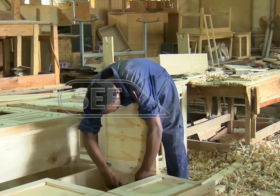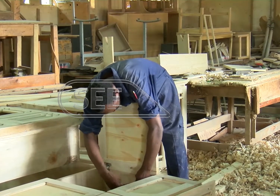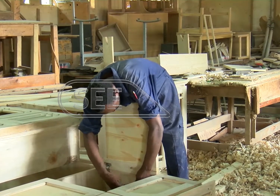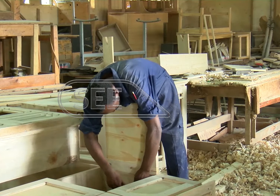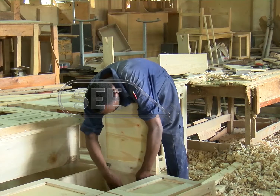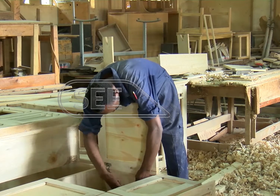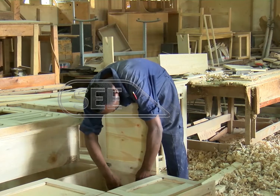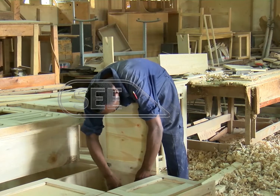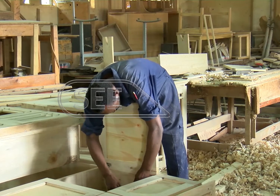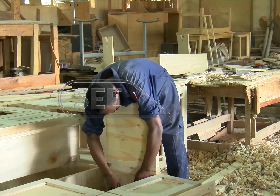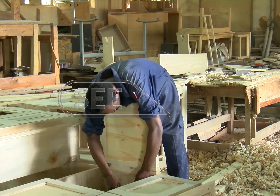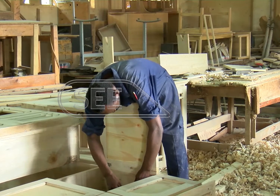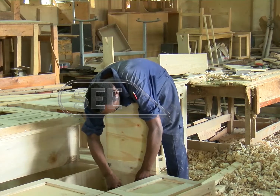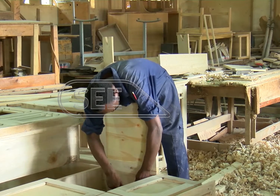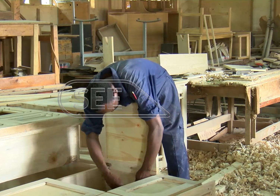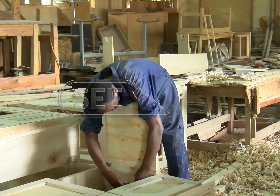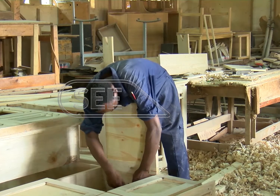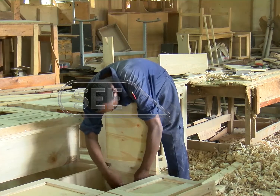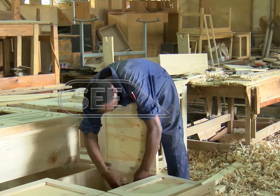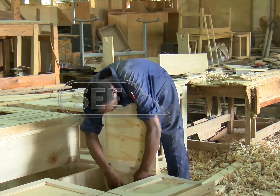not made an effort to put in place standard operating procedures.